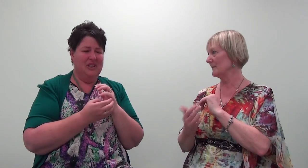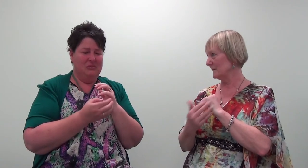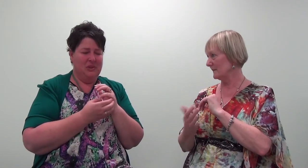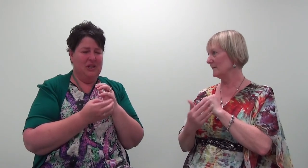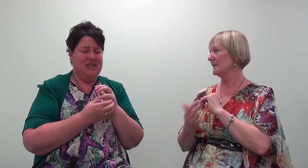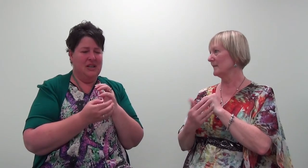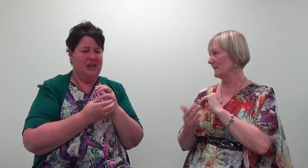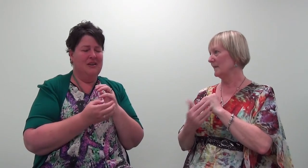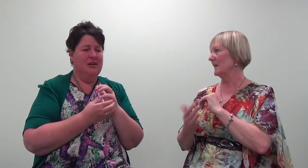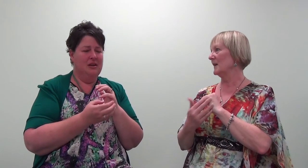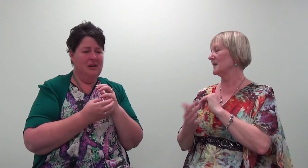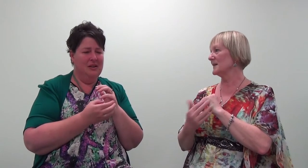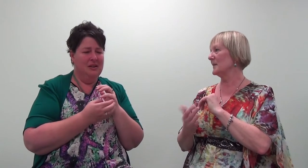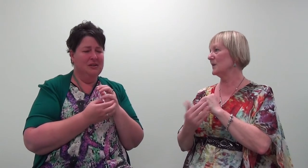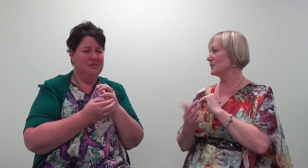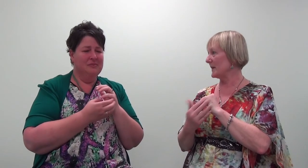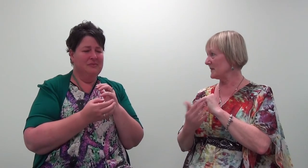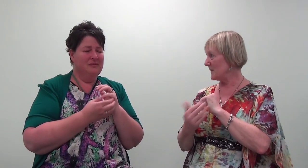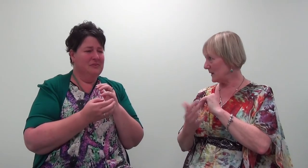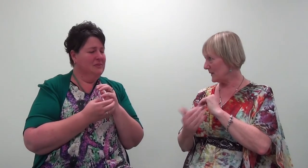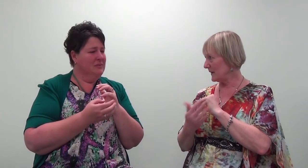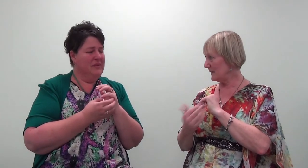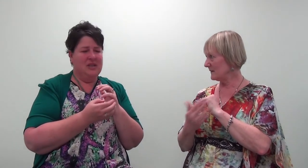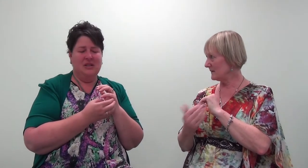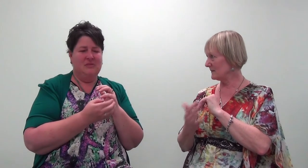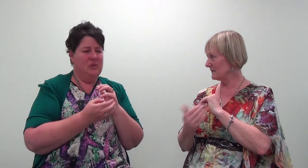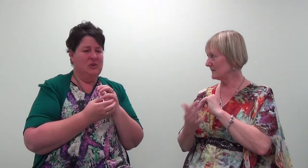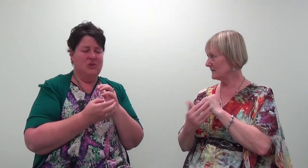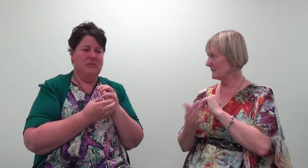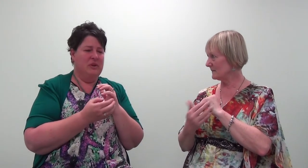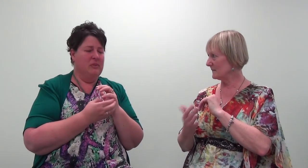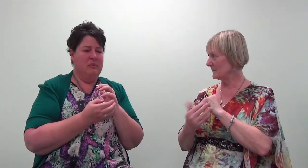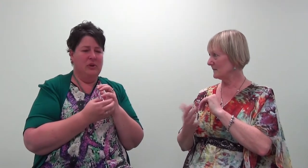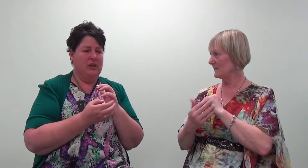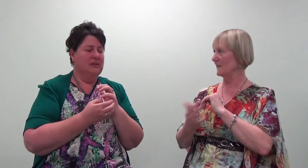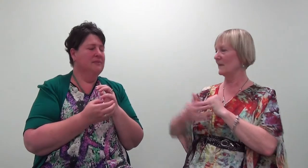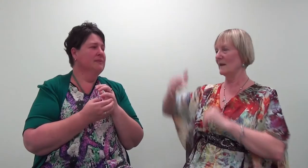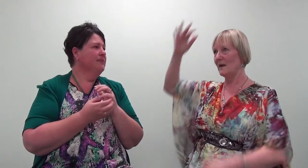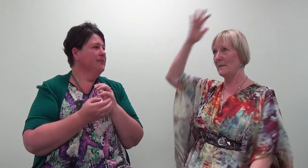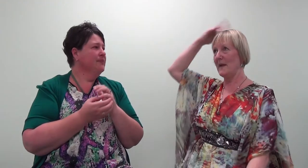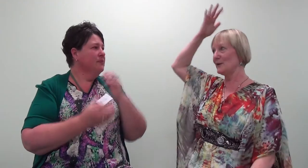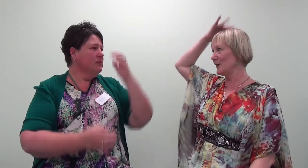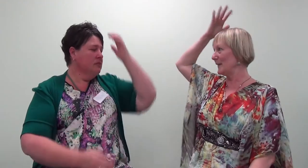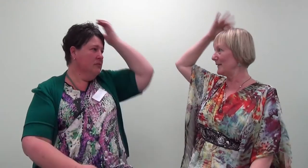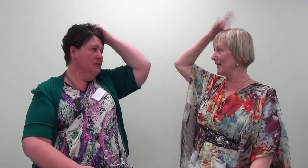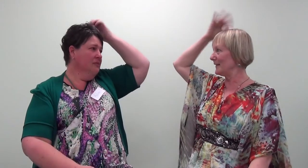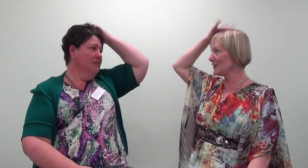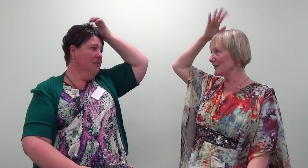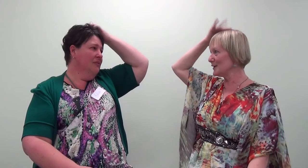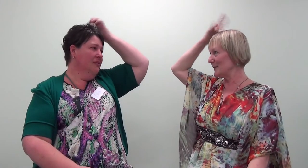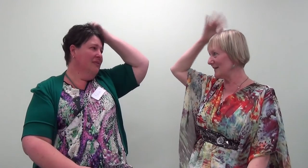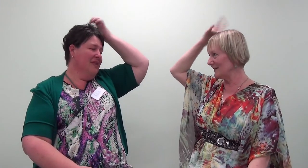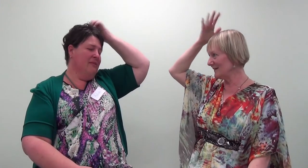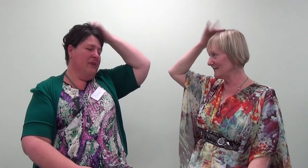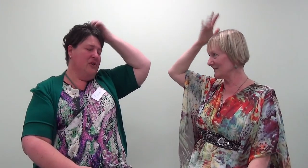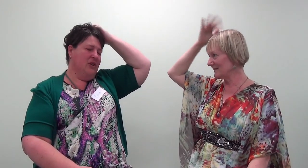release that it doesn't belong trapped in my body doesn't belong trapped in my body imagining that they're judging me imagining